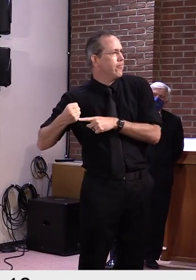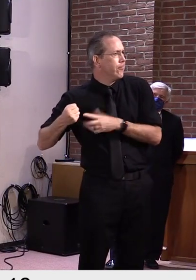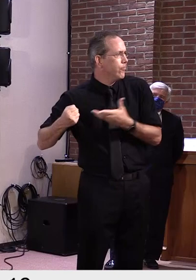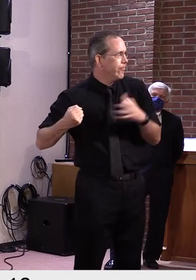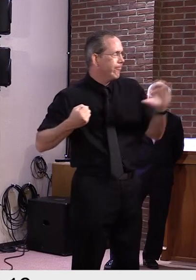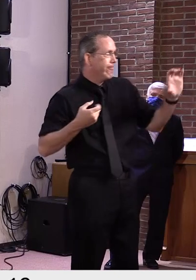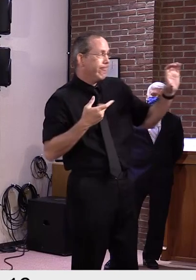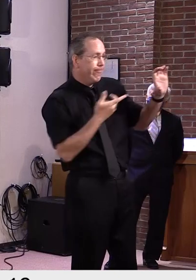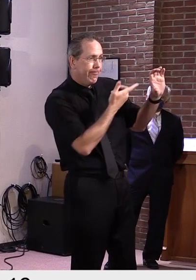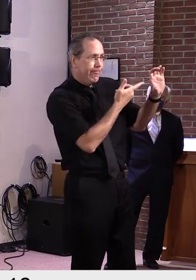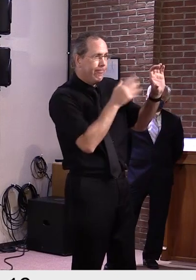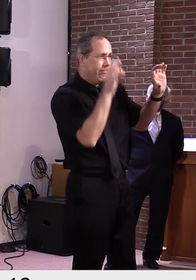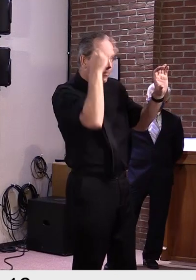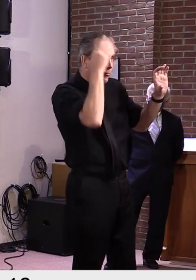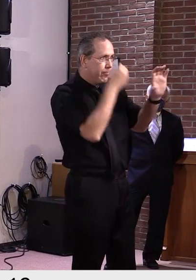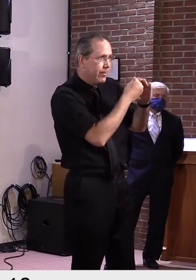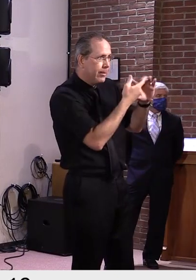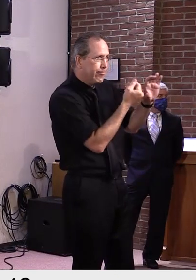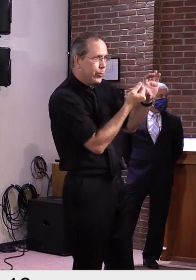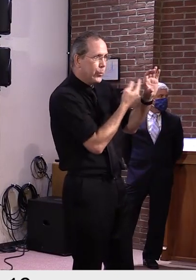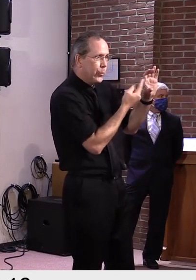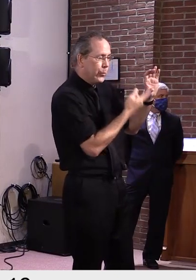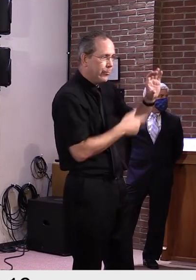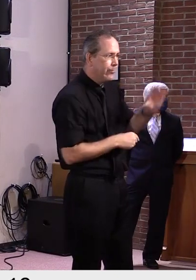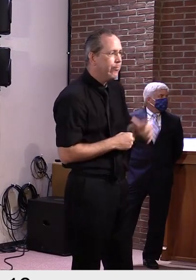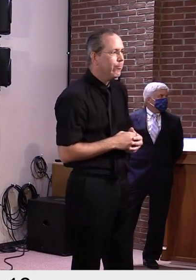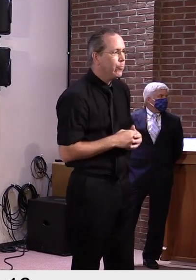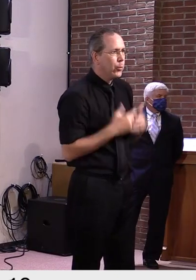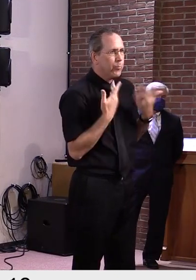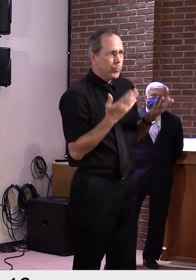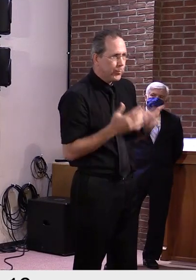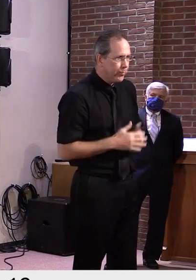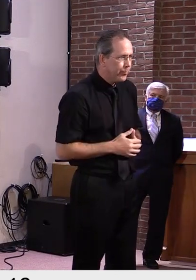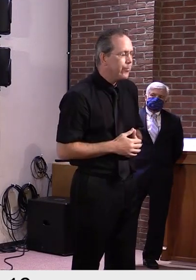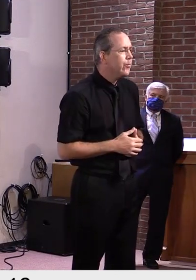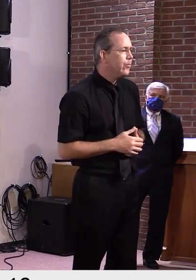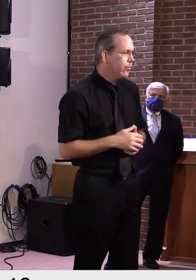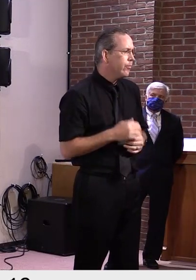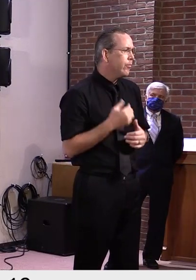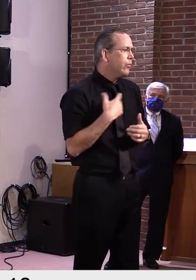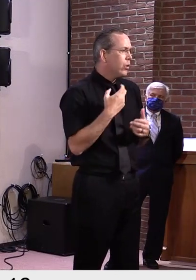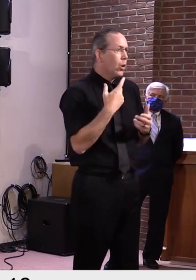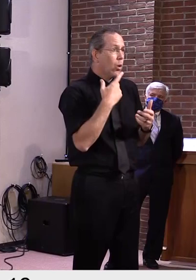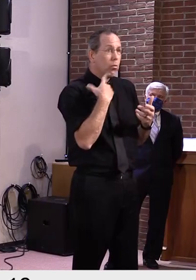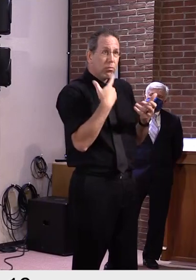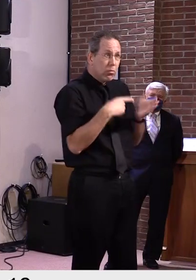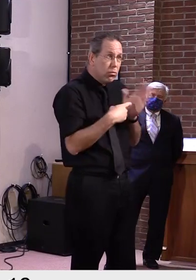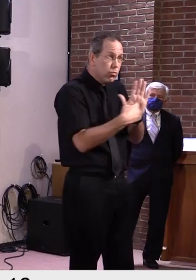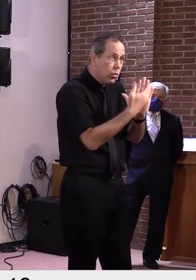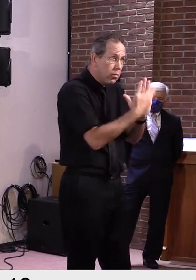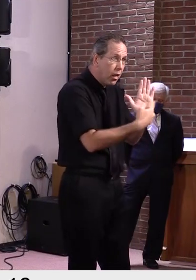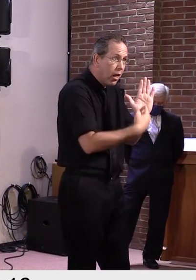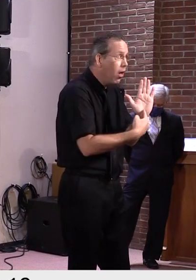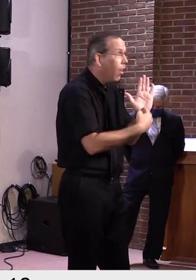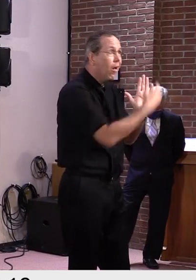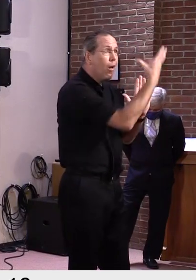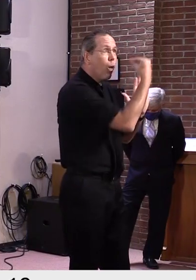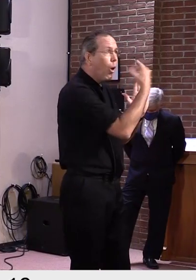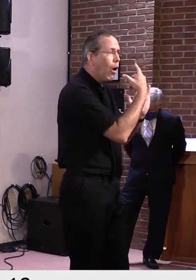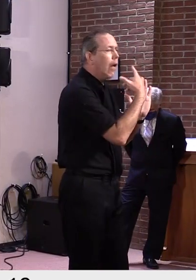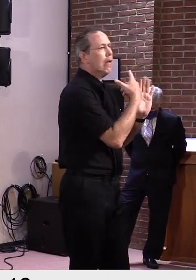have to deal with today. But it could change based on what they do. And if they appropriate more money, we'll be able to do more. So